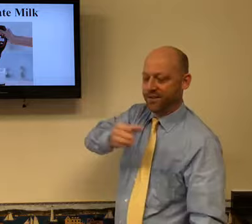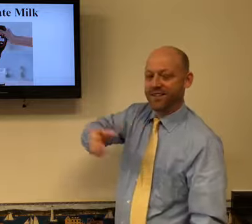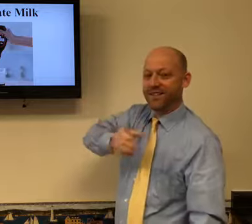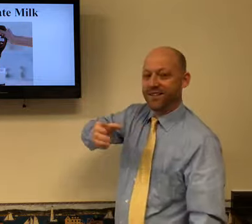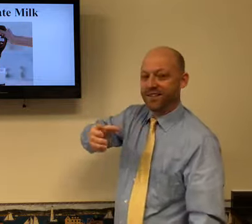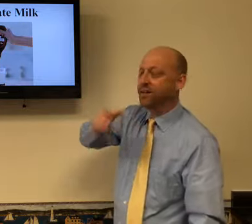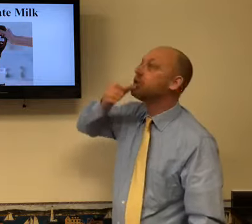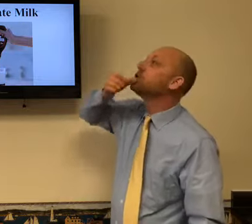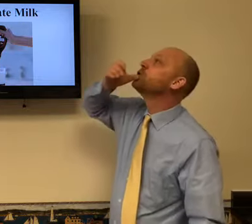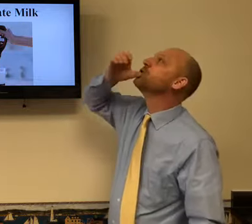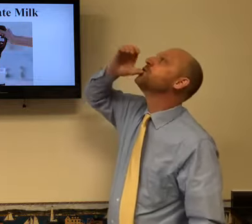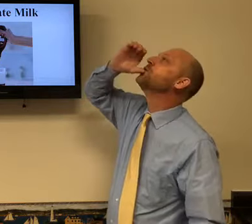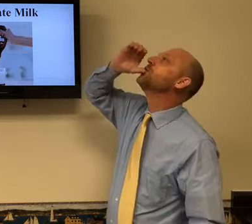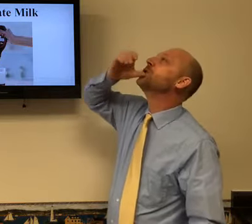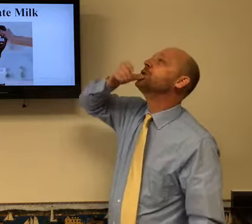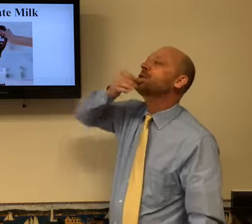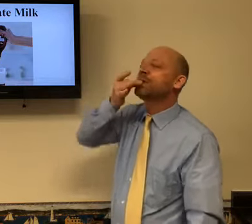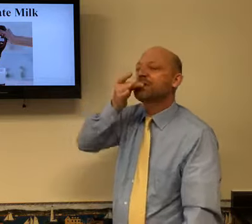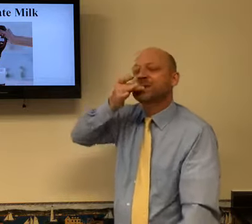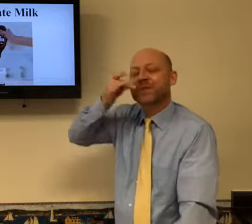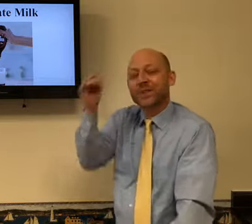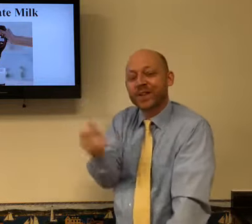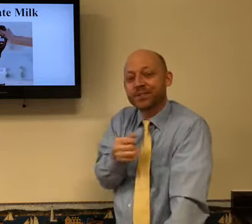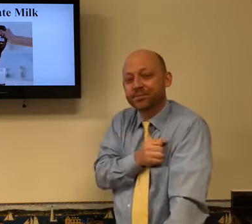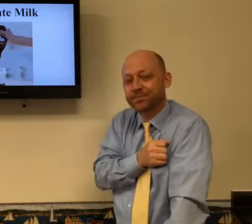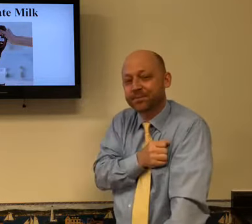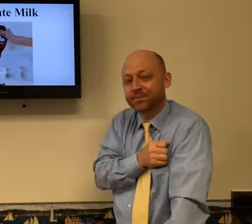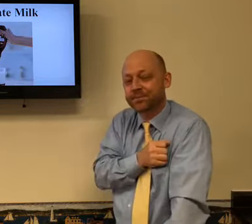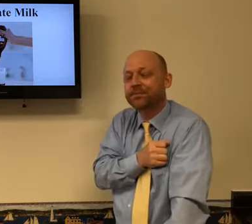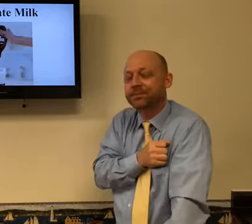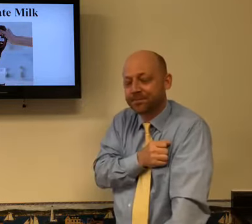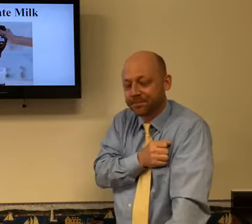going to become brown, chocolate milk, and you stir it up and you drink it and it's delicious.